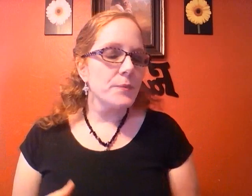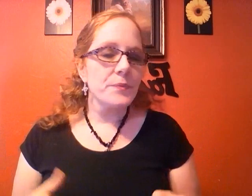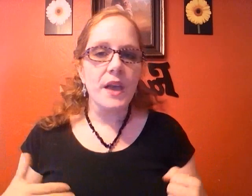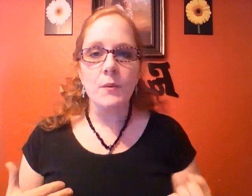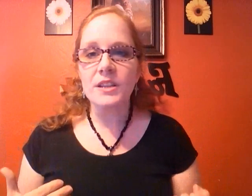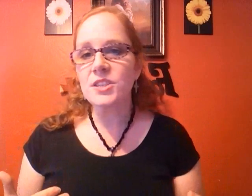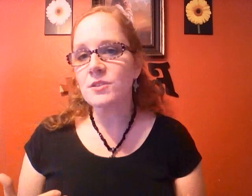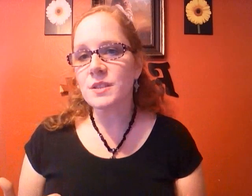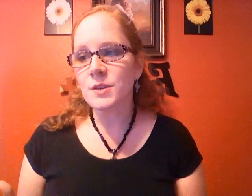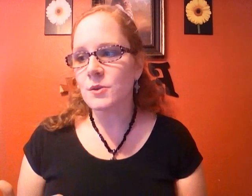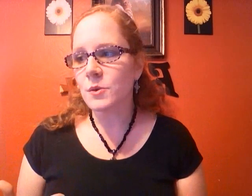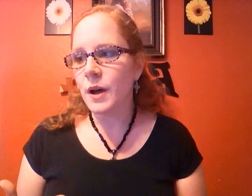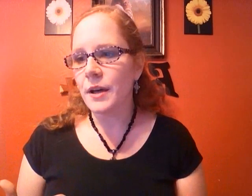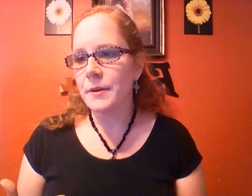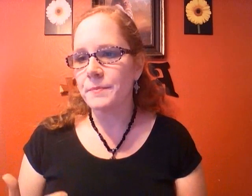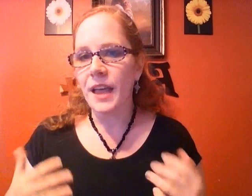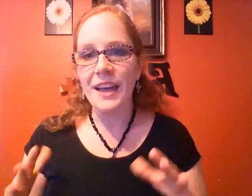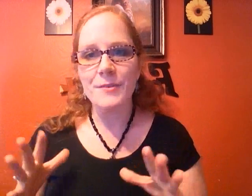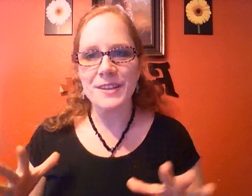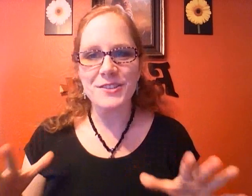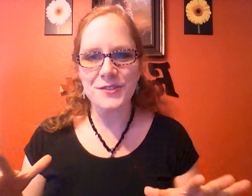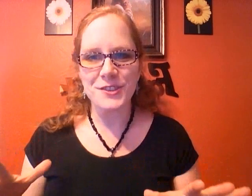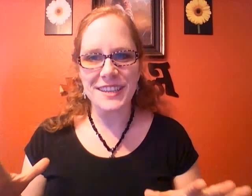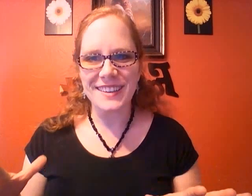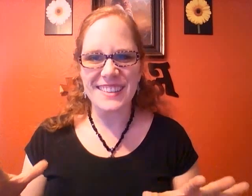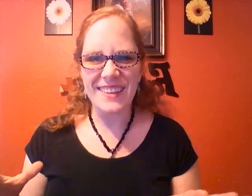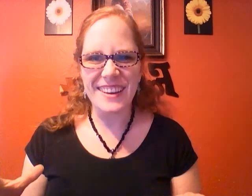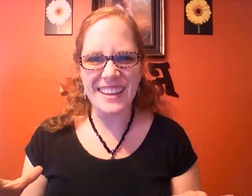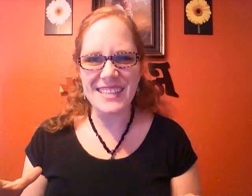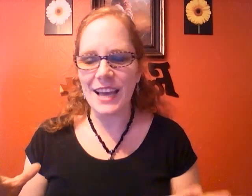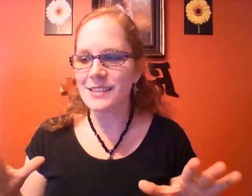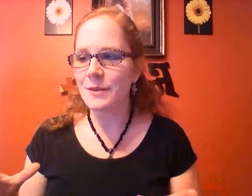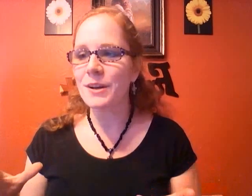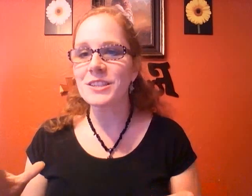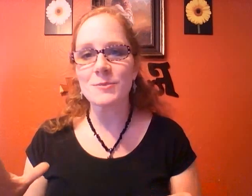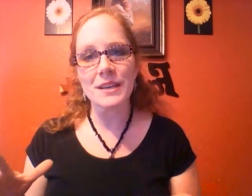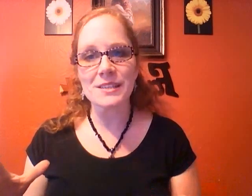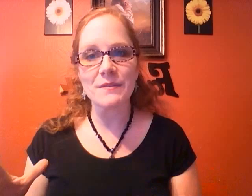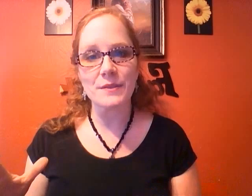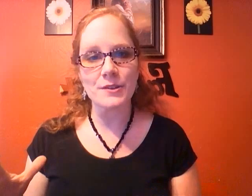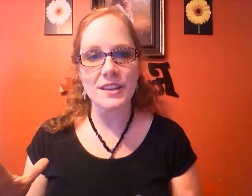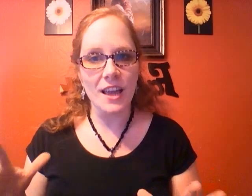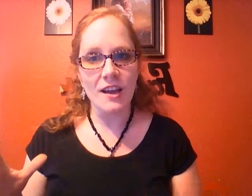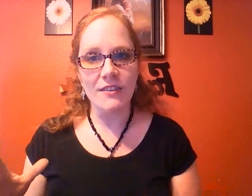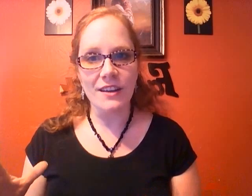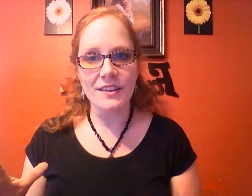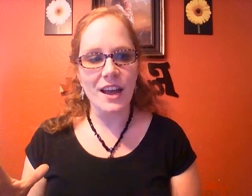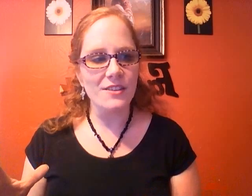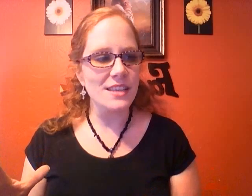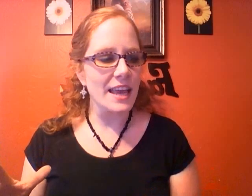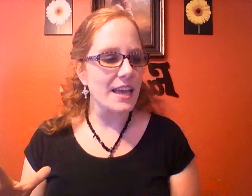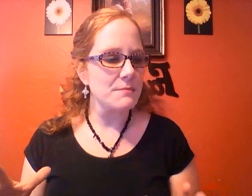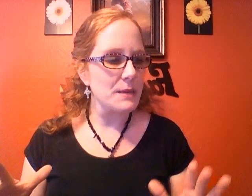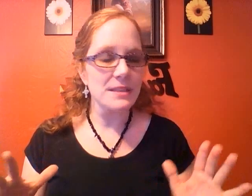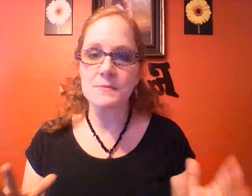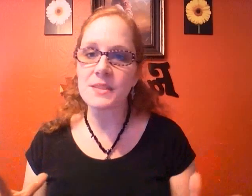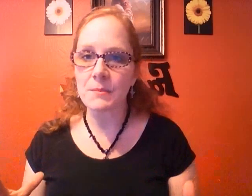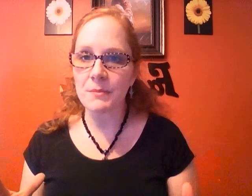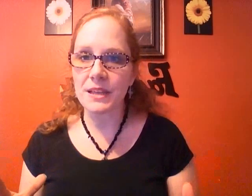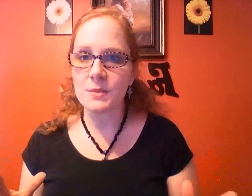I want you to I have a bunch of food here now we're gonna test I want you to pick some food around your house and maybe some supplements